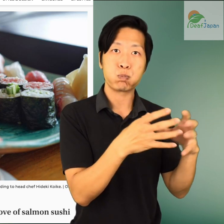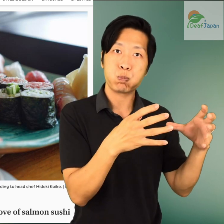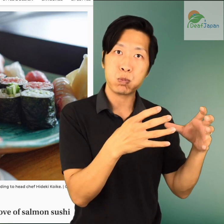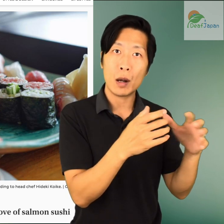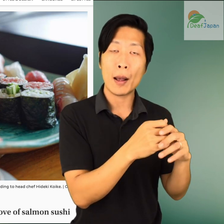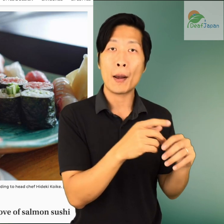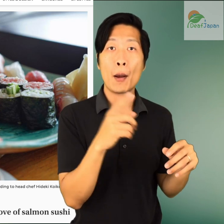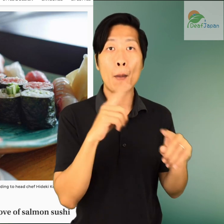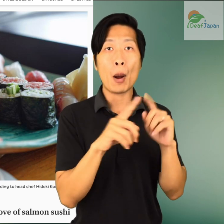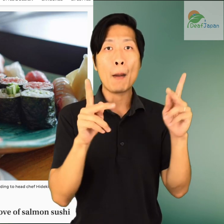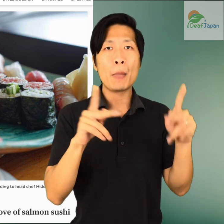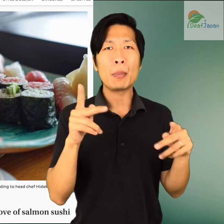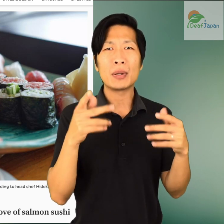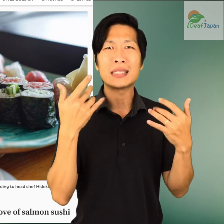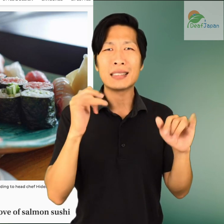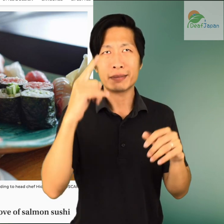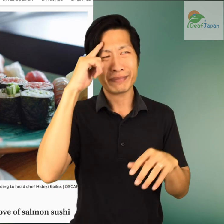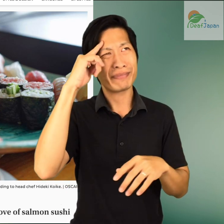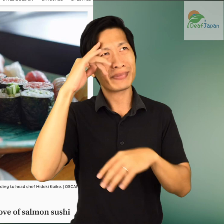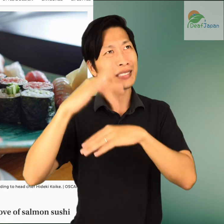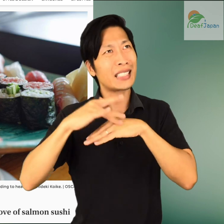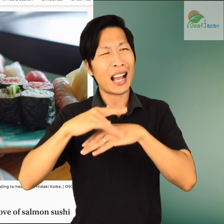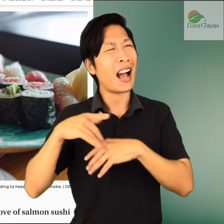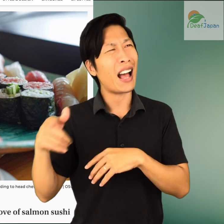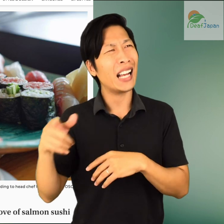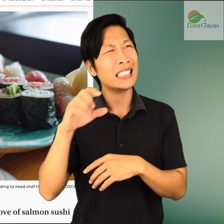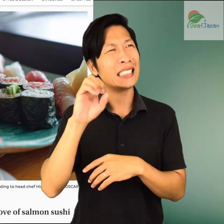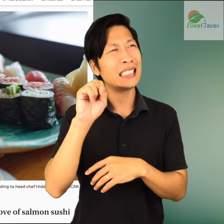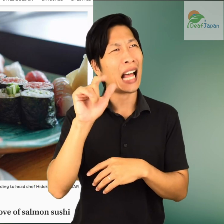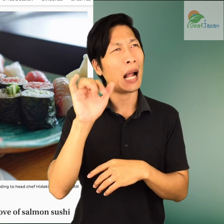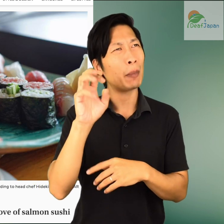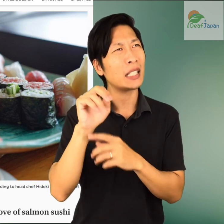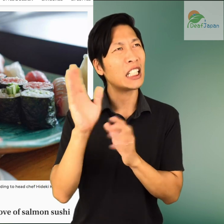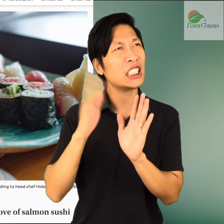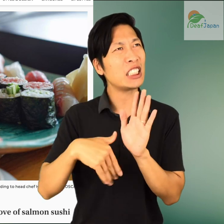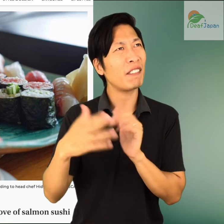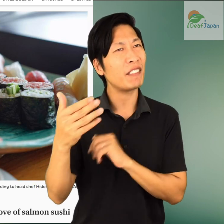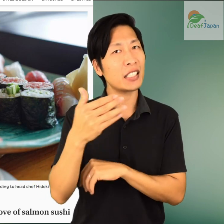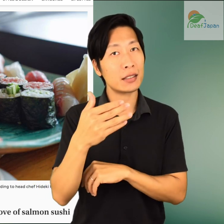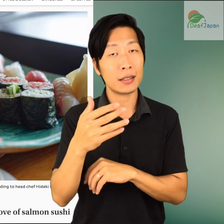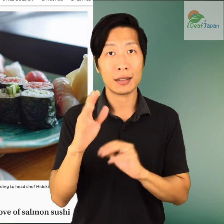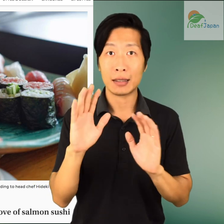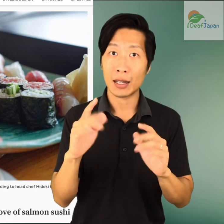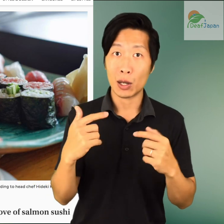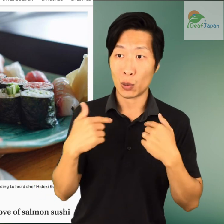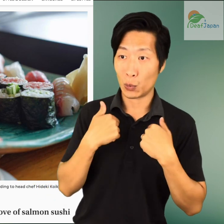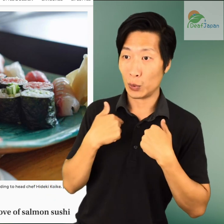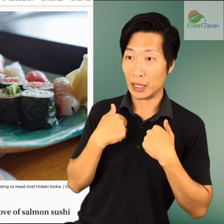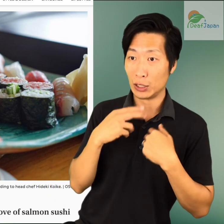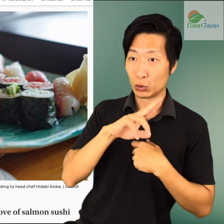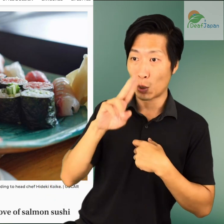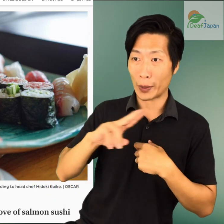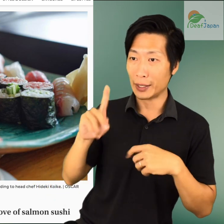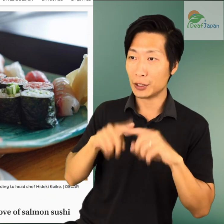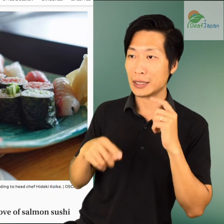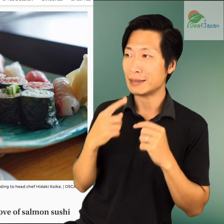cheap fish unsuitable for raw consumption was not easy to overcome. We couldn't just say that our fish doesn't have parasites,